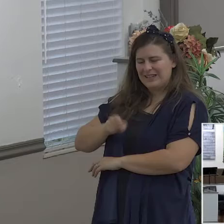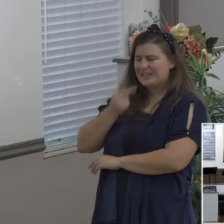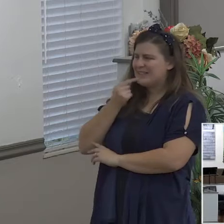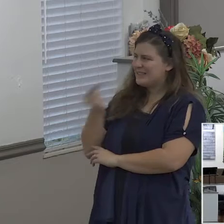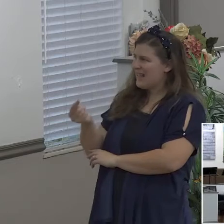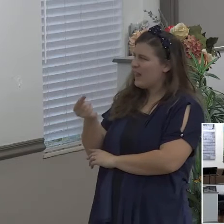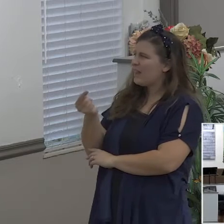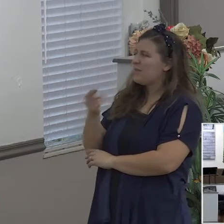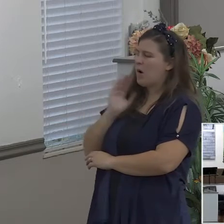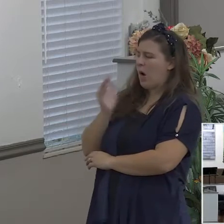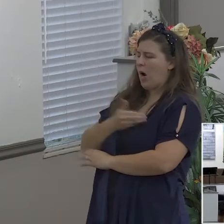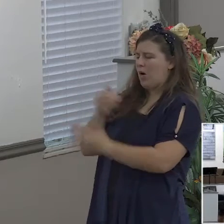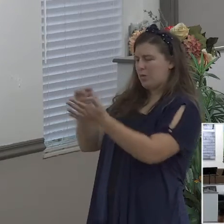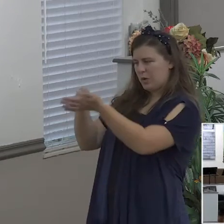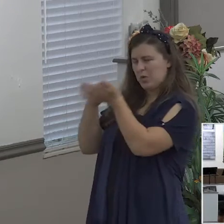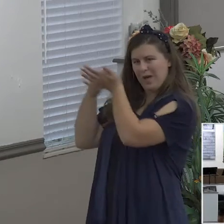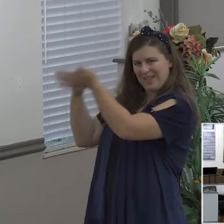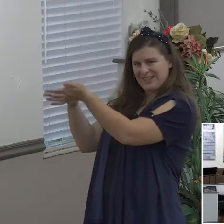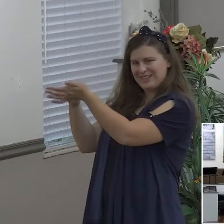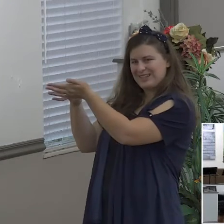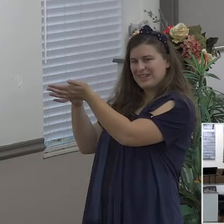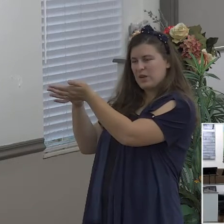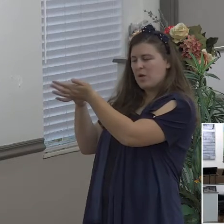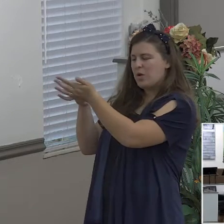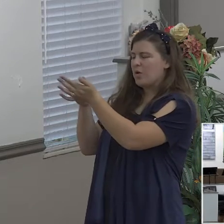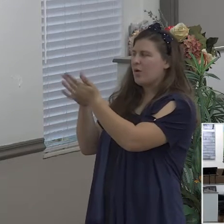supplication prayer and continued prayer